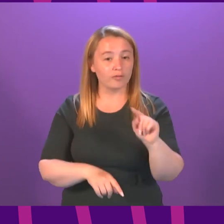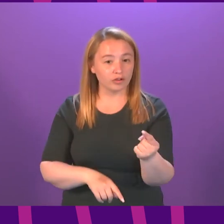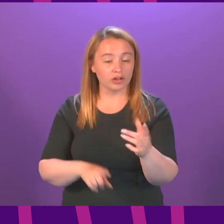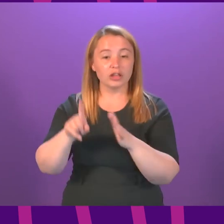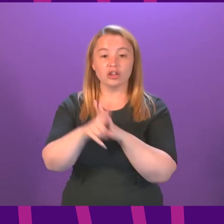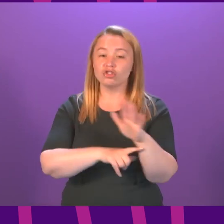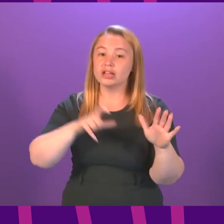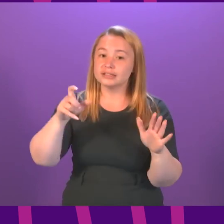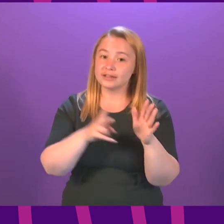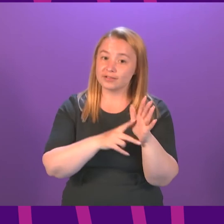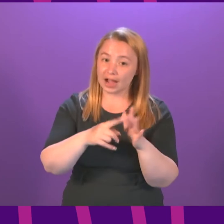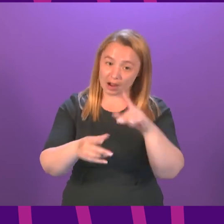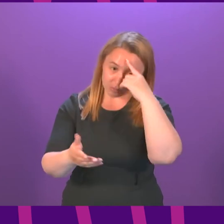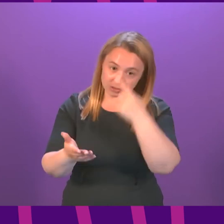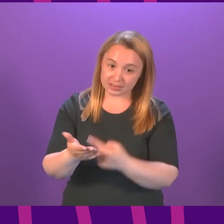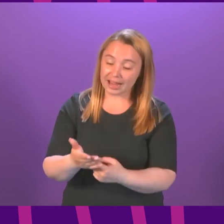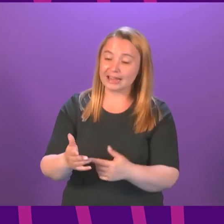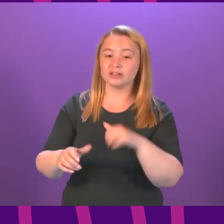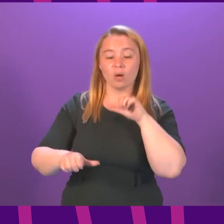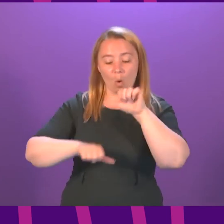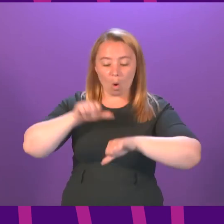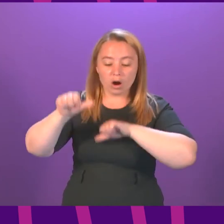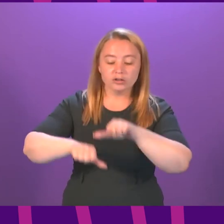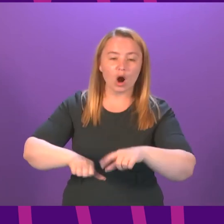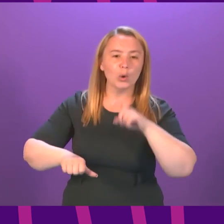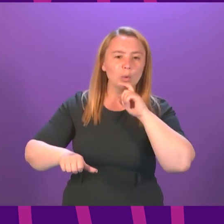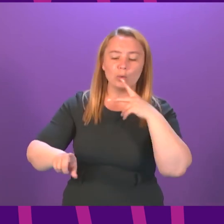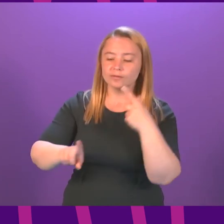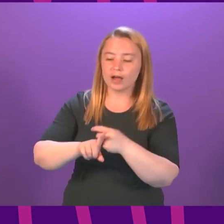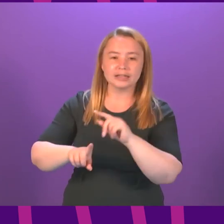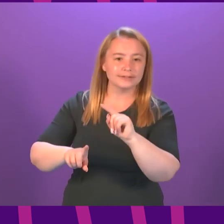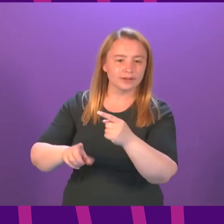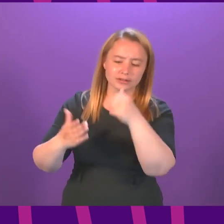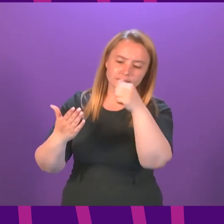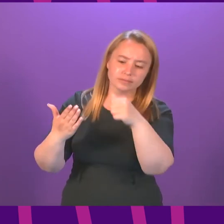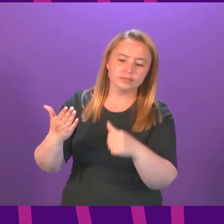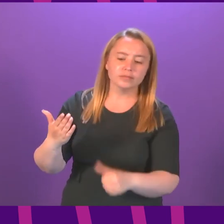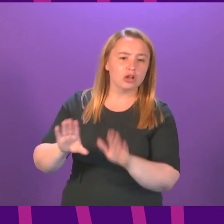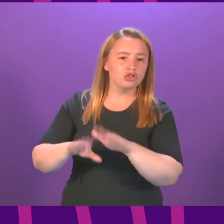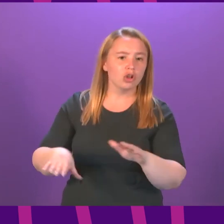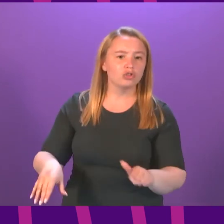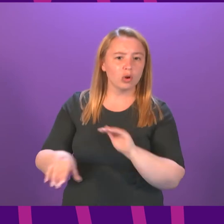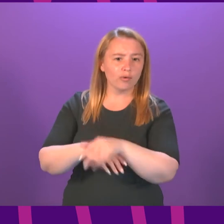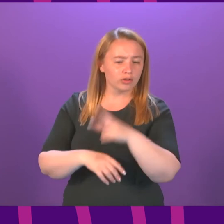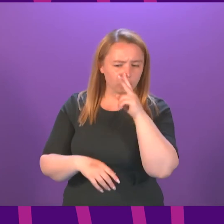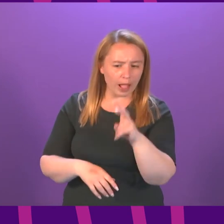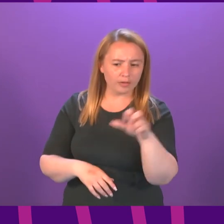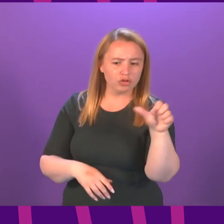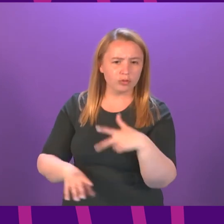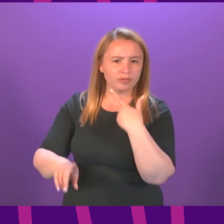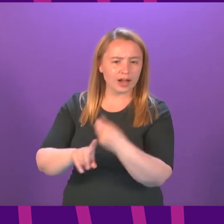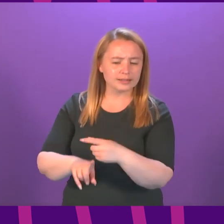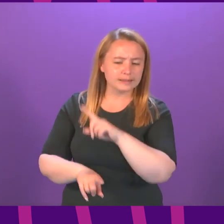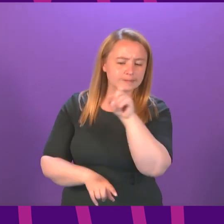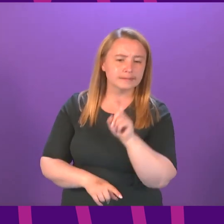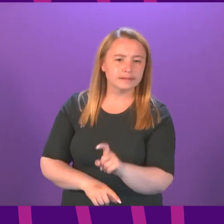advise on whether and in what order and to what extent we should commend the vaccination of children over the age of 12 but of course the